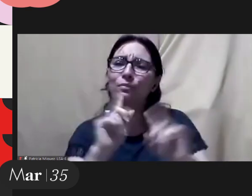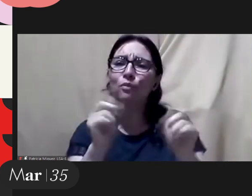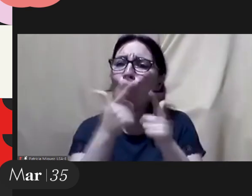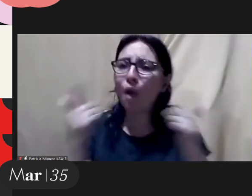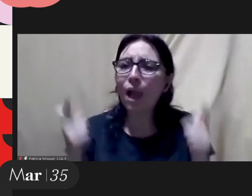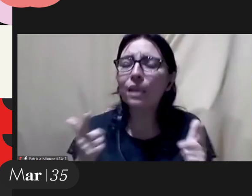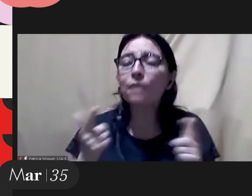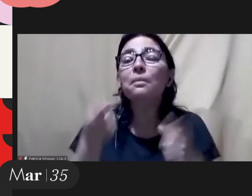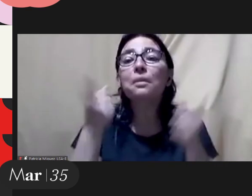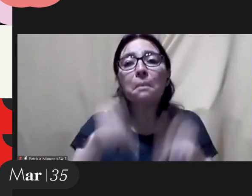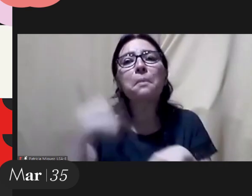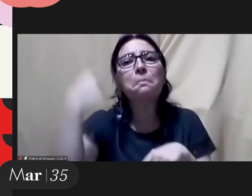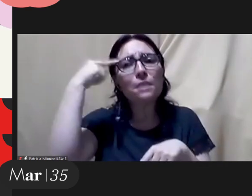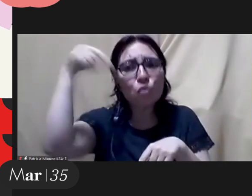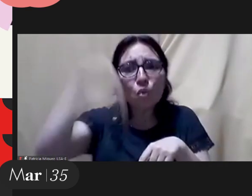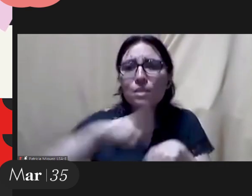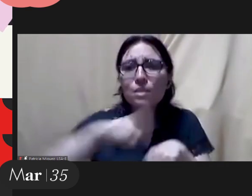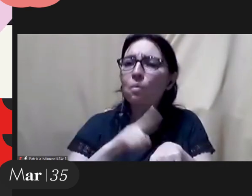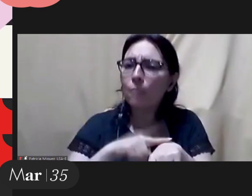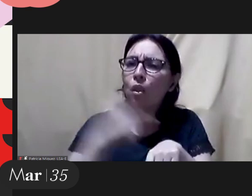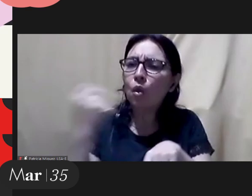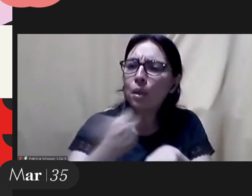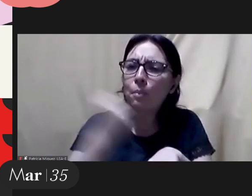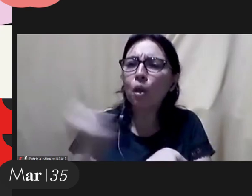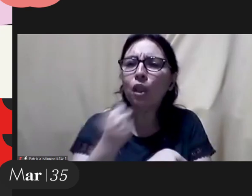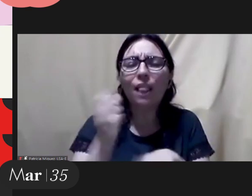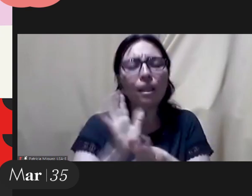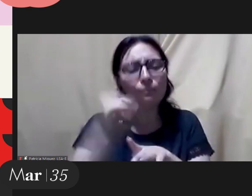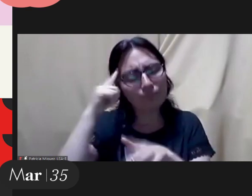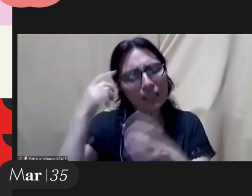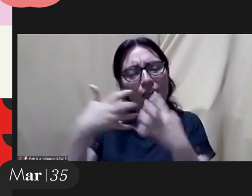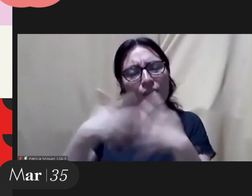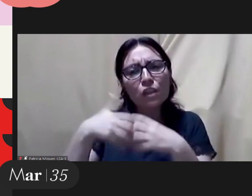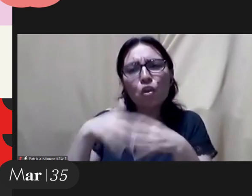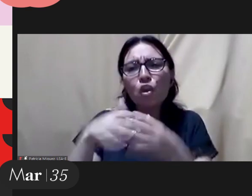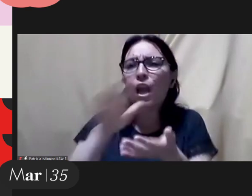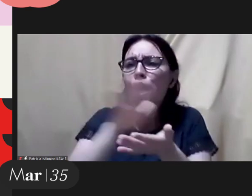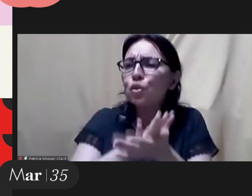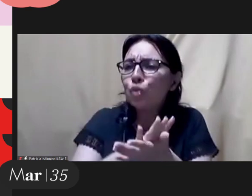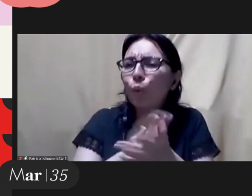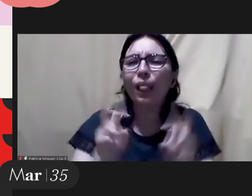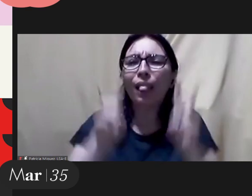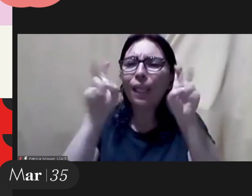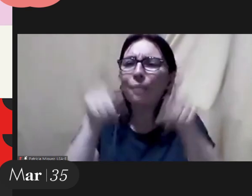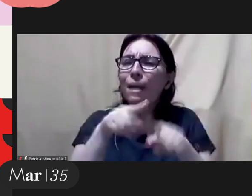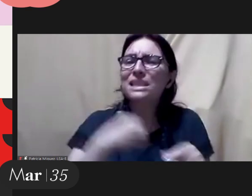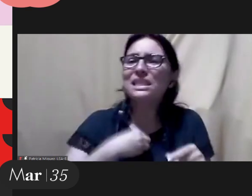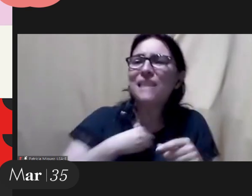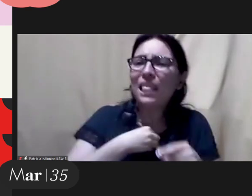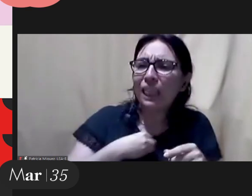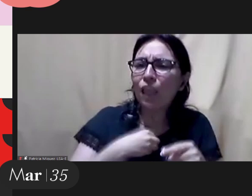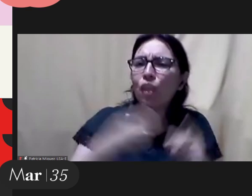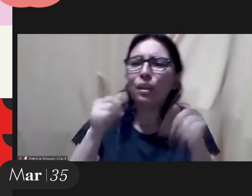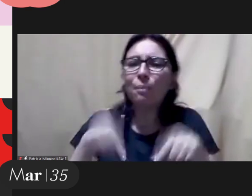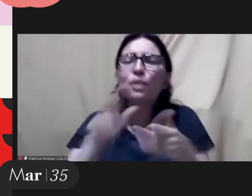where injustices become quite relevant. So it's a call to think of the symbolic